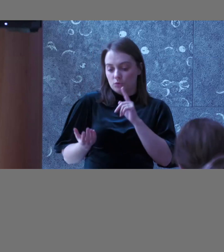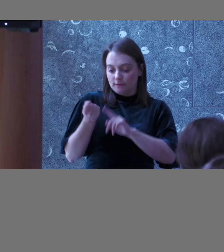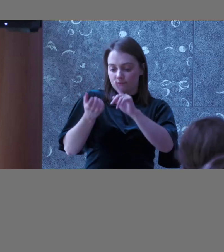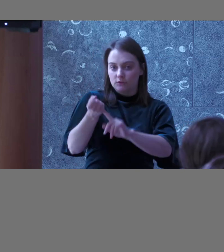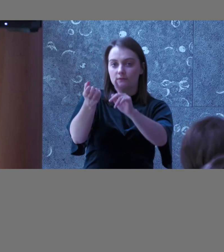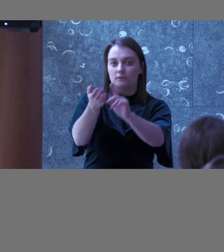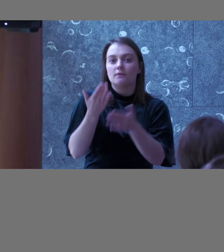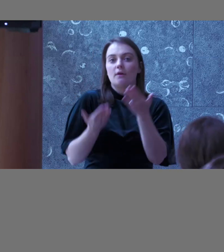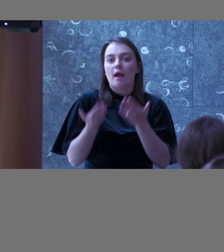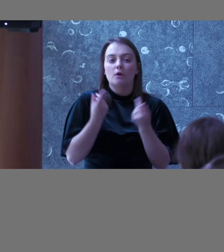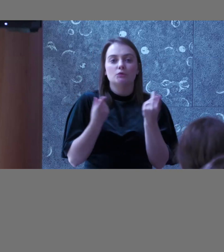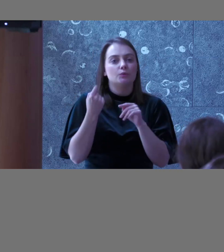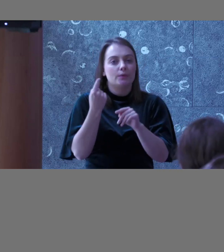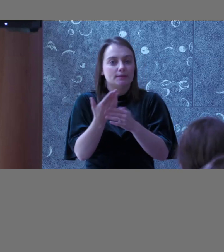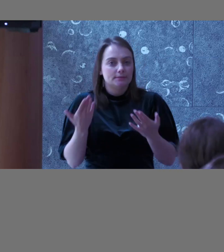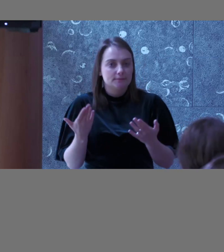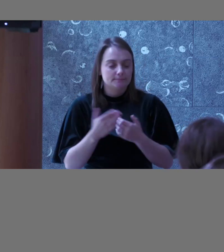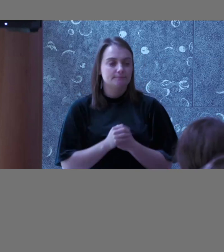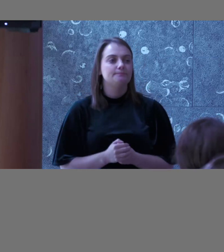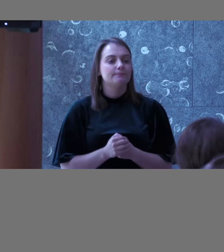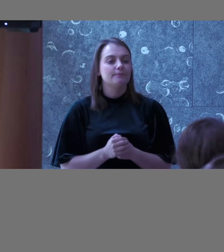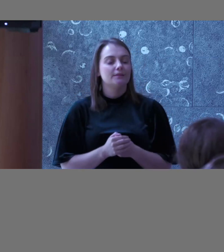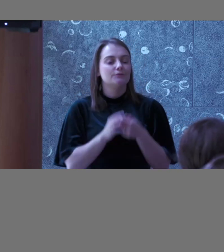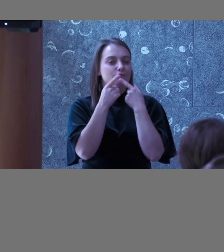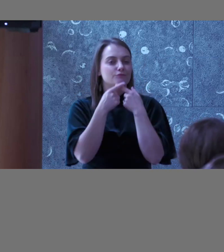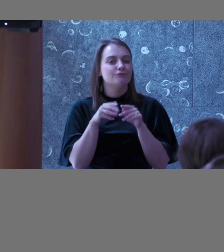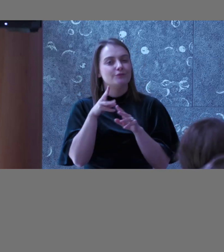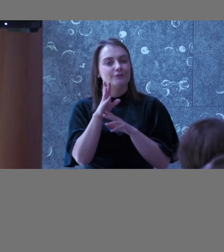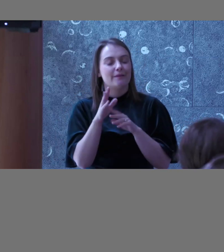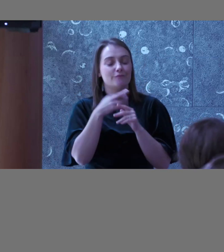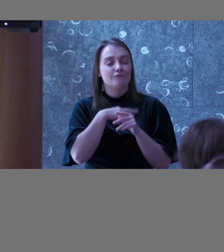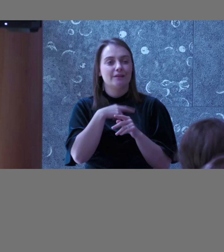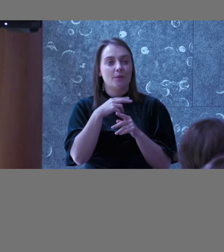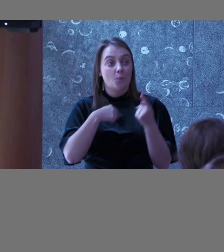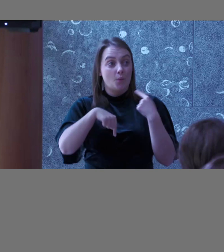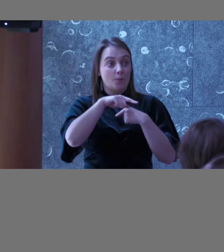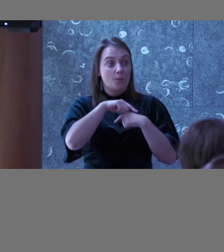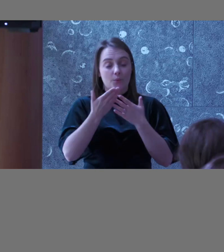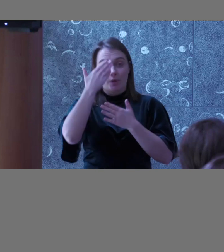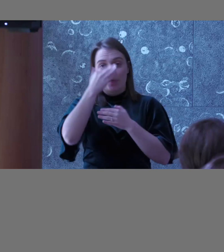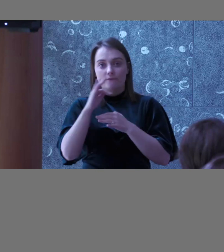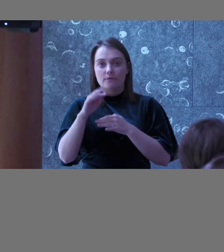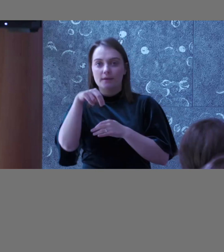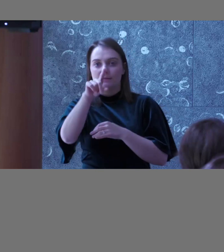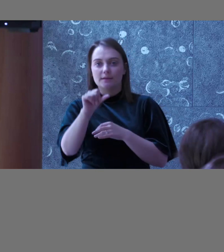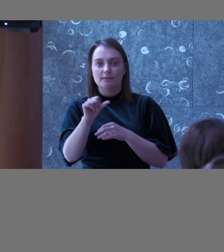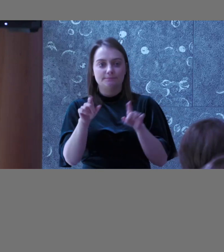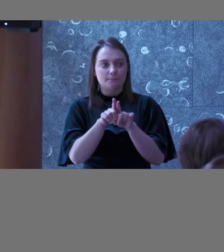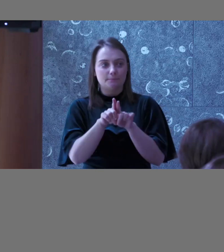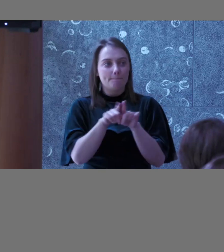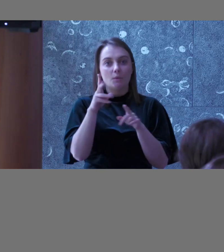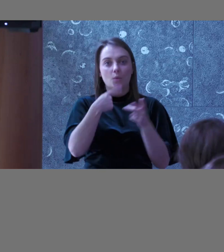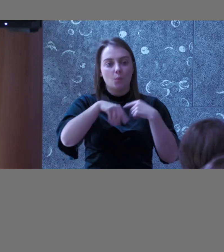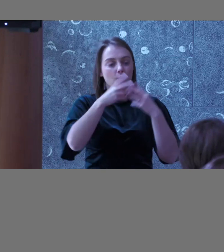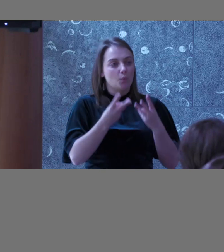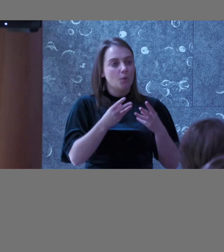brought in. So, in a funny roundabout way, coming full circle, what we learned from them is kind of almost the same way. We're trying to educate our